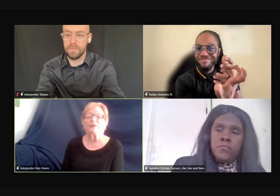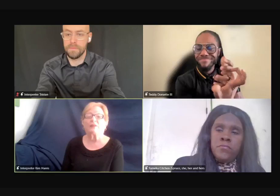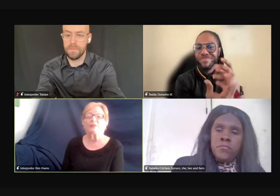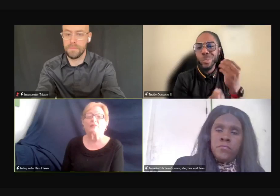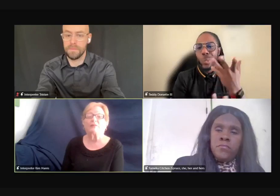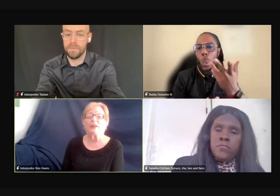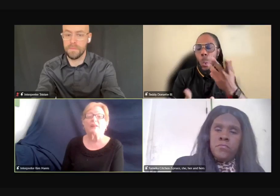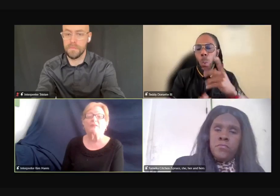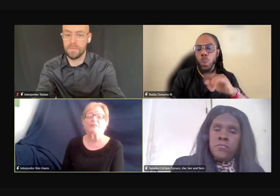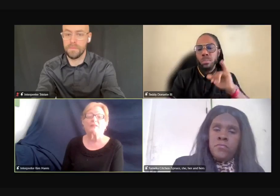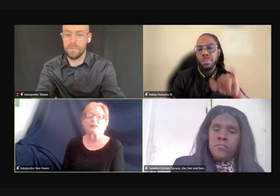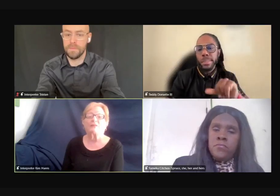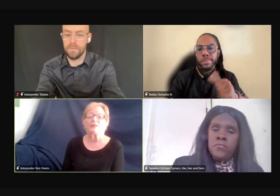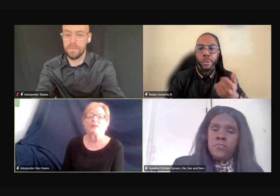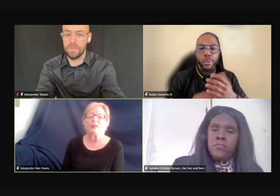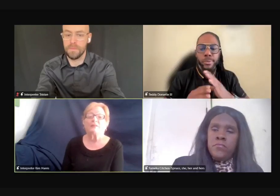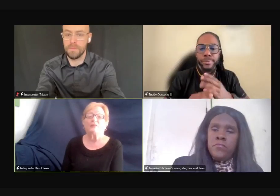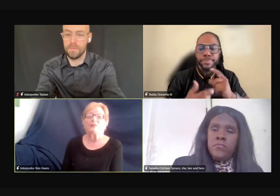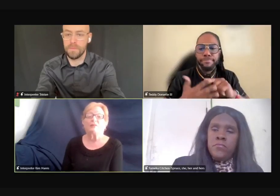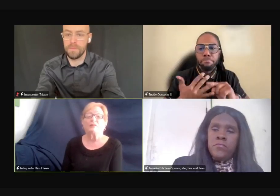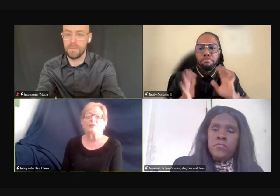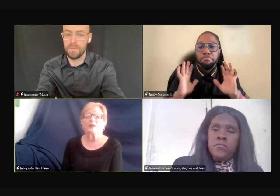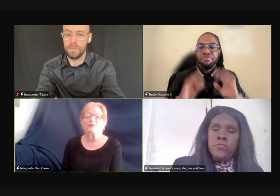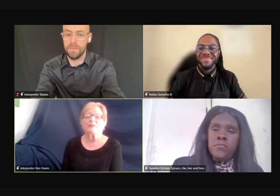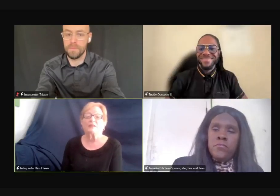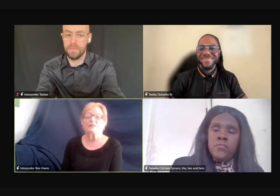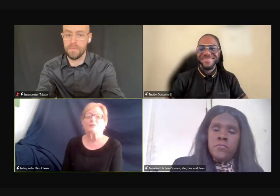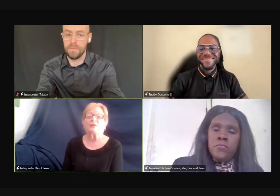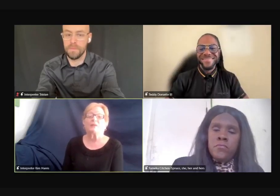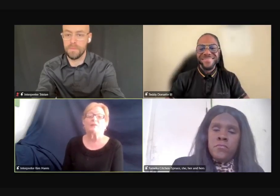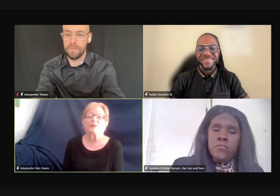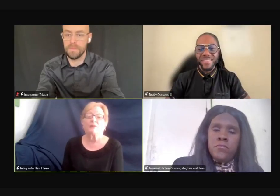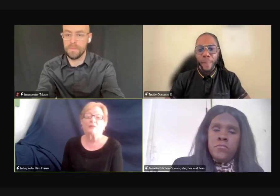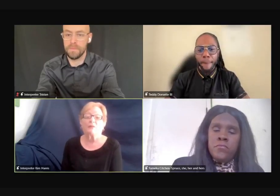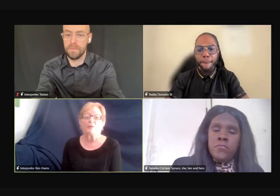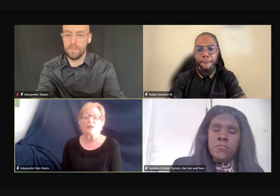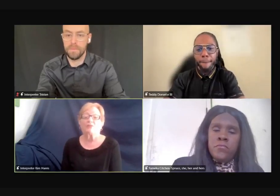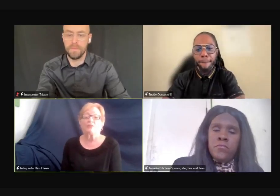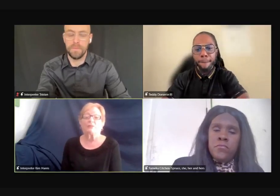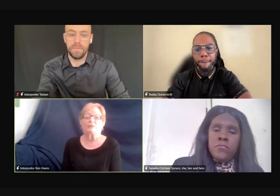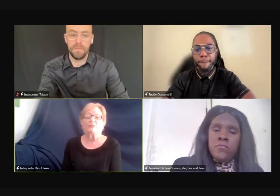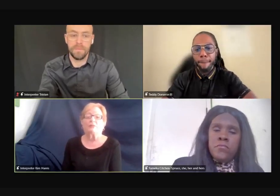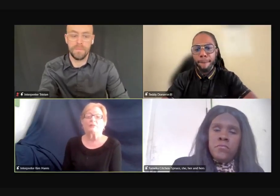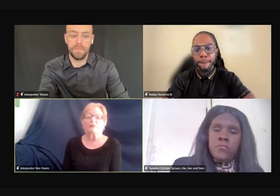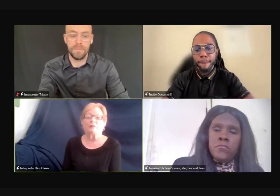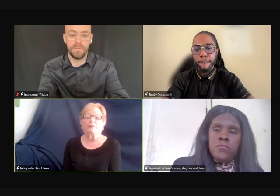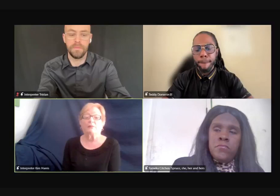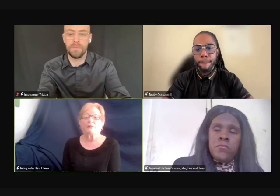get out there and advance and such. And so it's because of the accessibility of no communication.